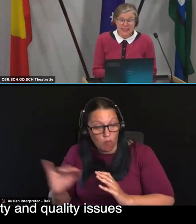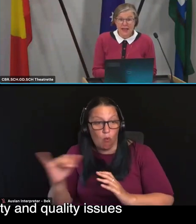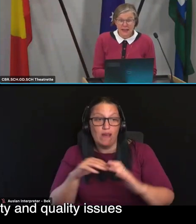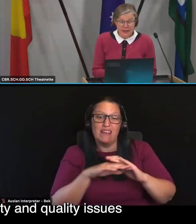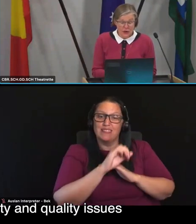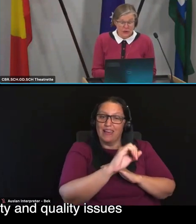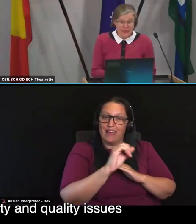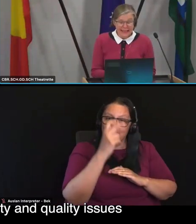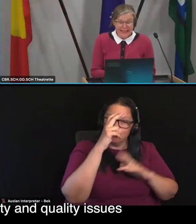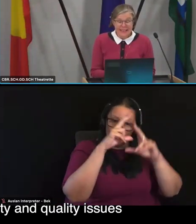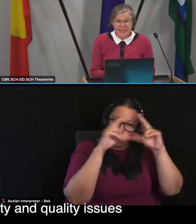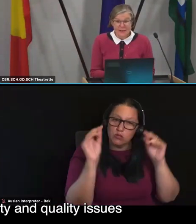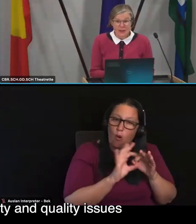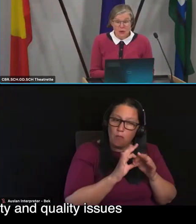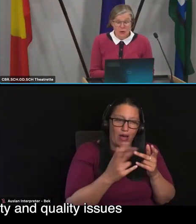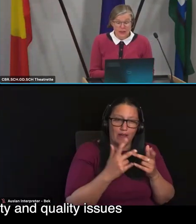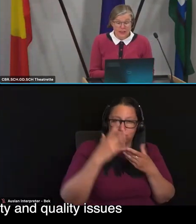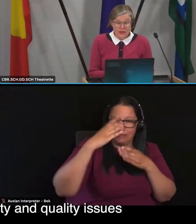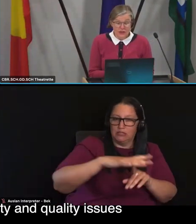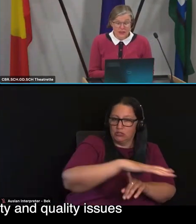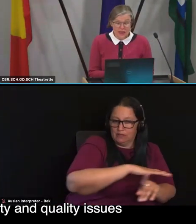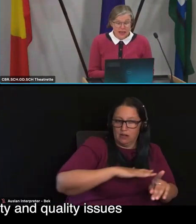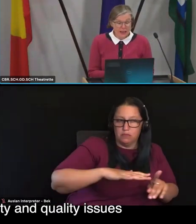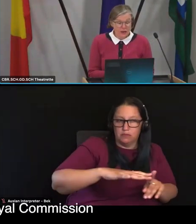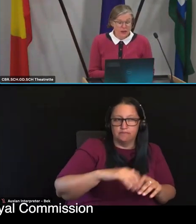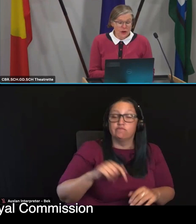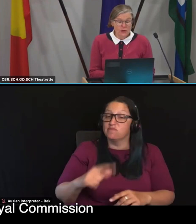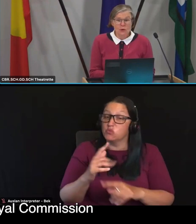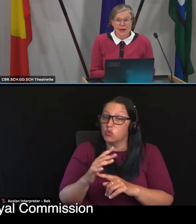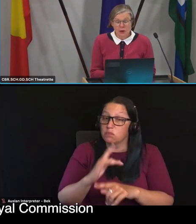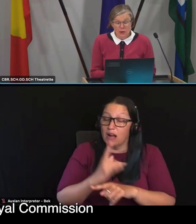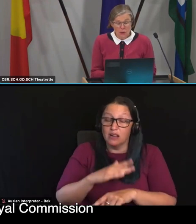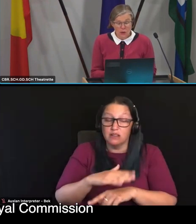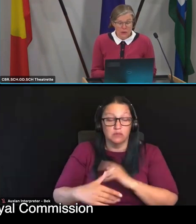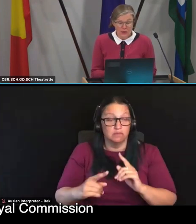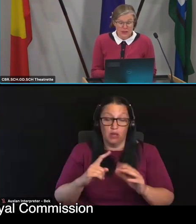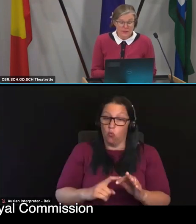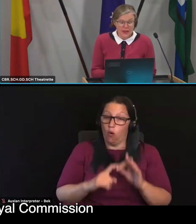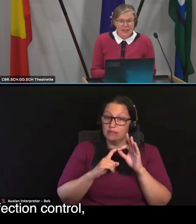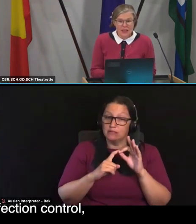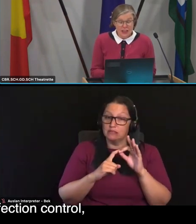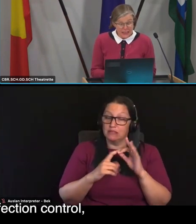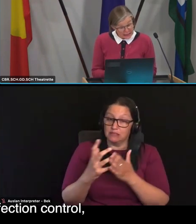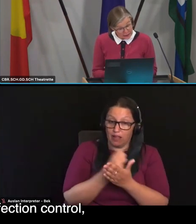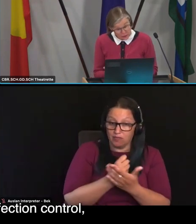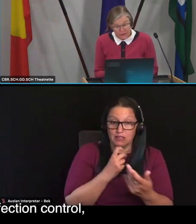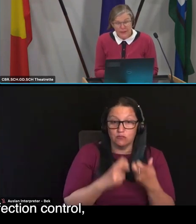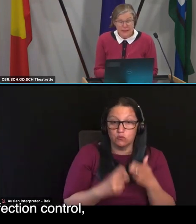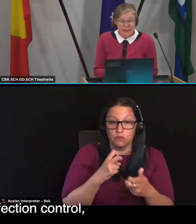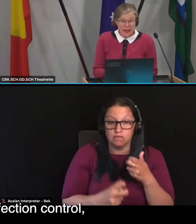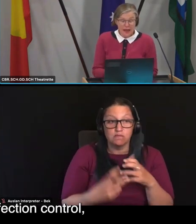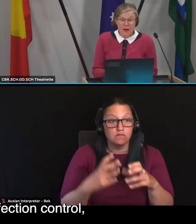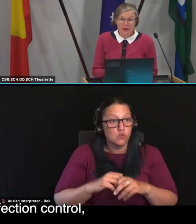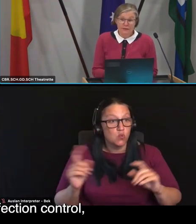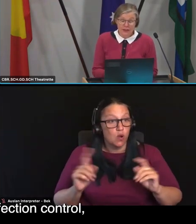addresses those key safety and quality issues, including those raised by the Royal Commission, such as clinical